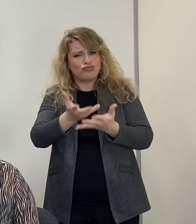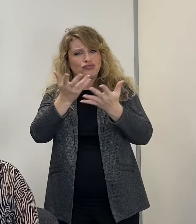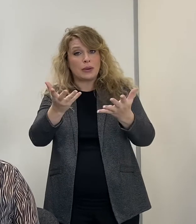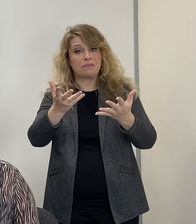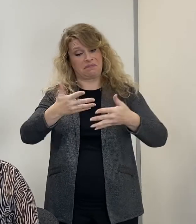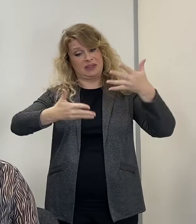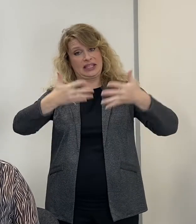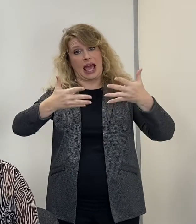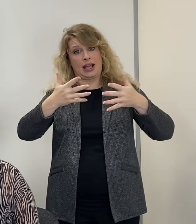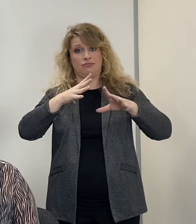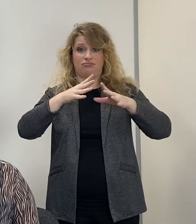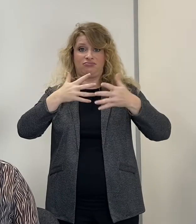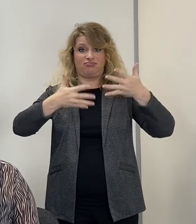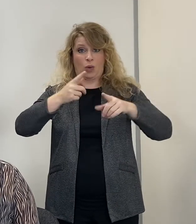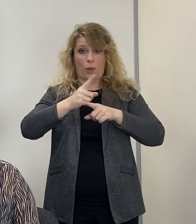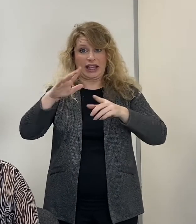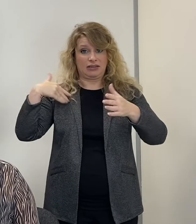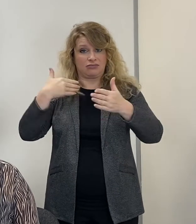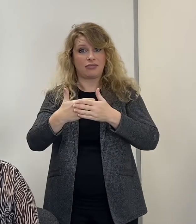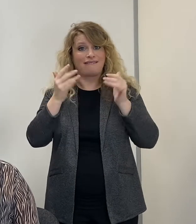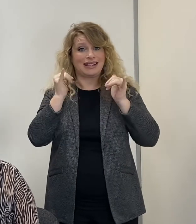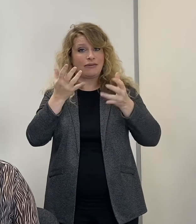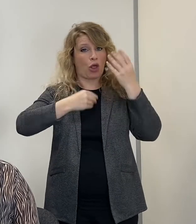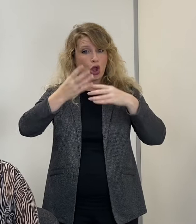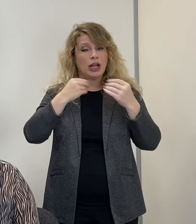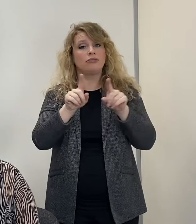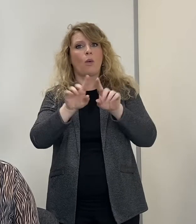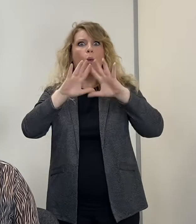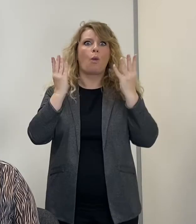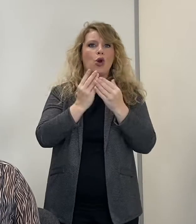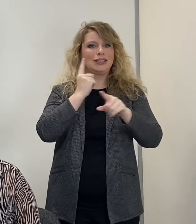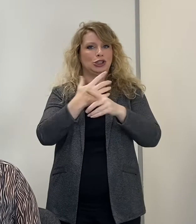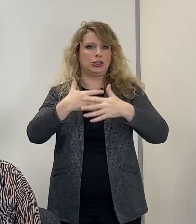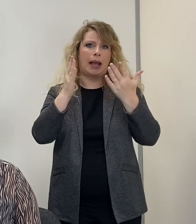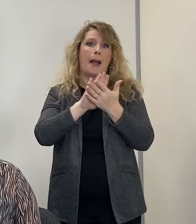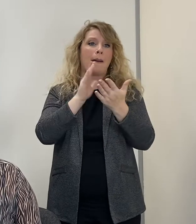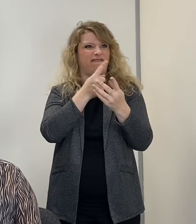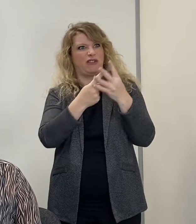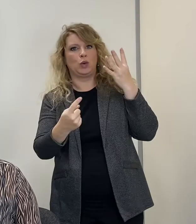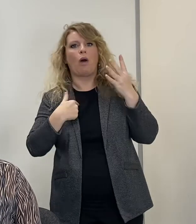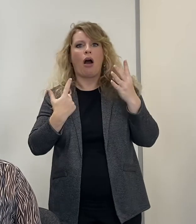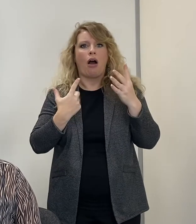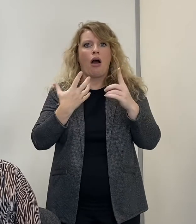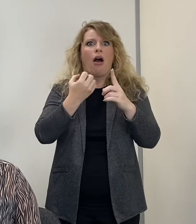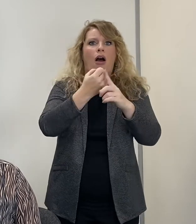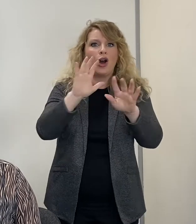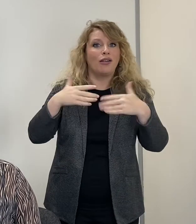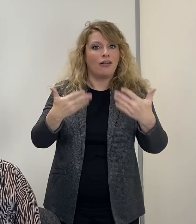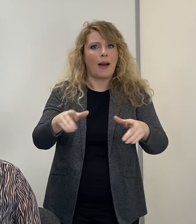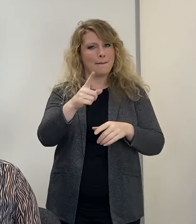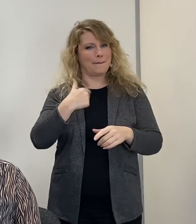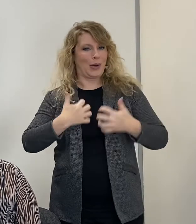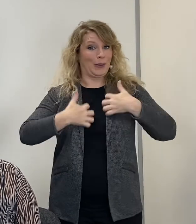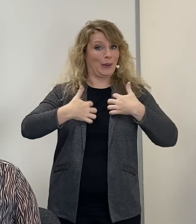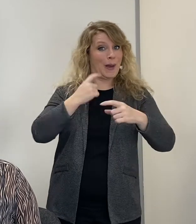Sign Language Week, the Festival of Learning and World Teacher Day are just some of these campaigns. I am excited to see what our marketing